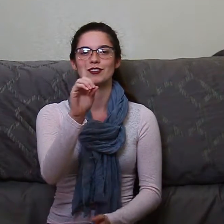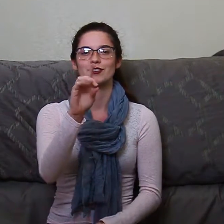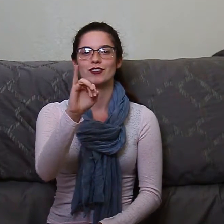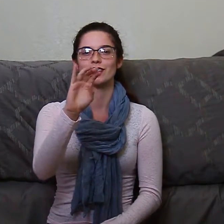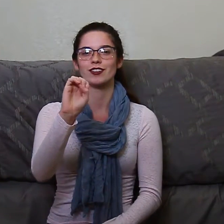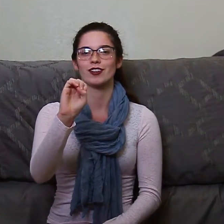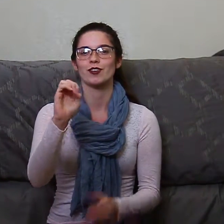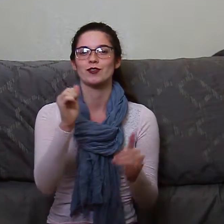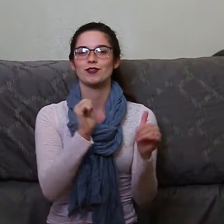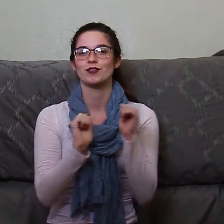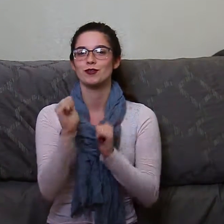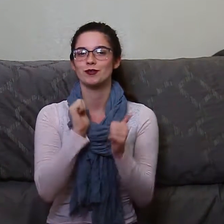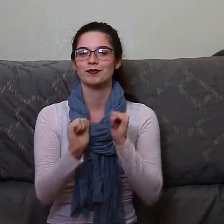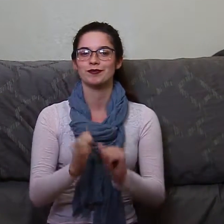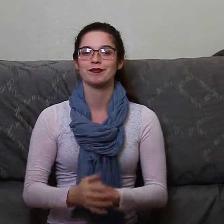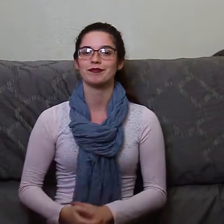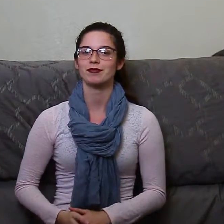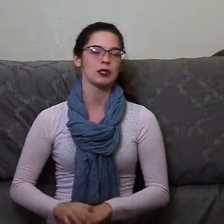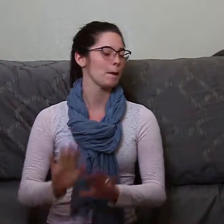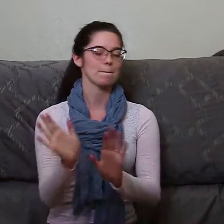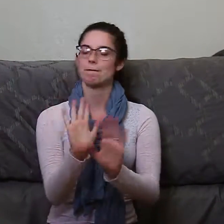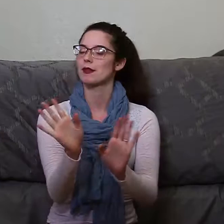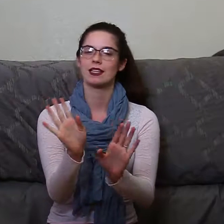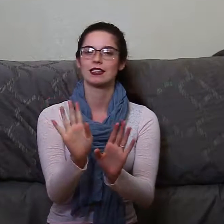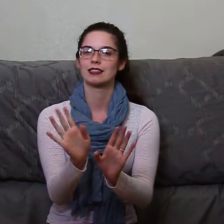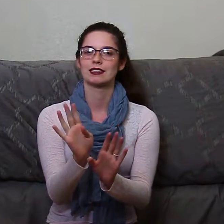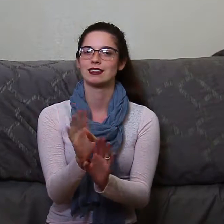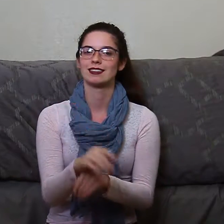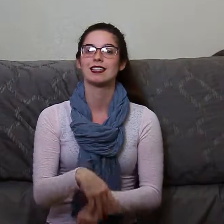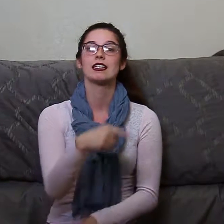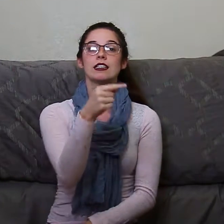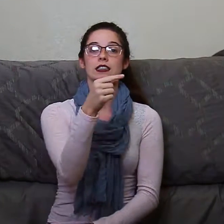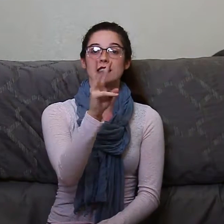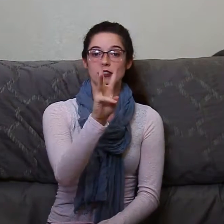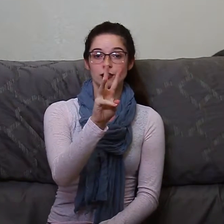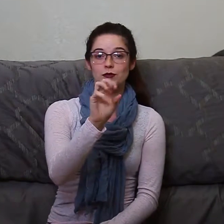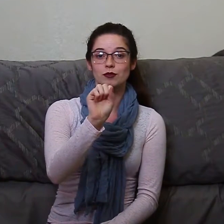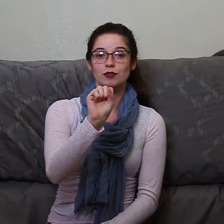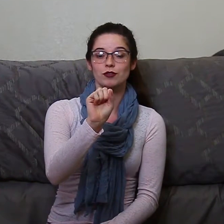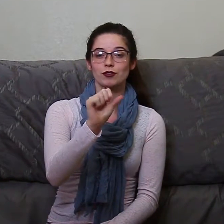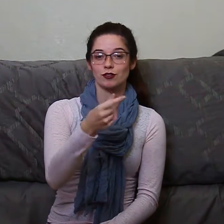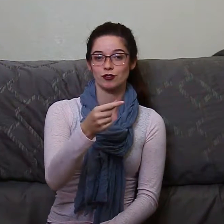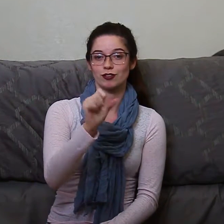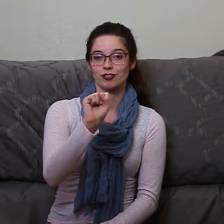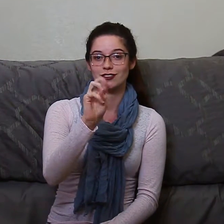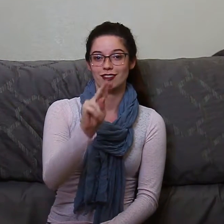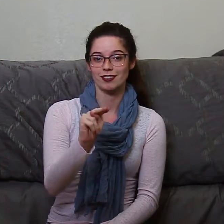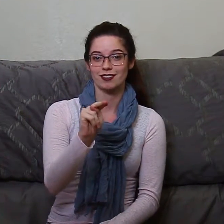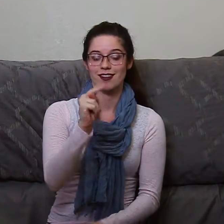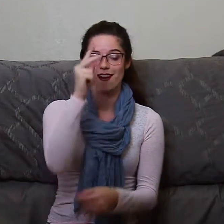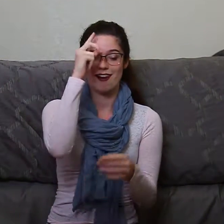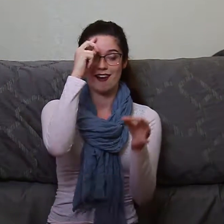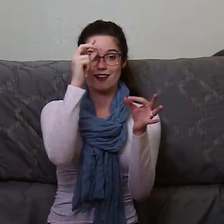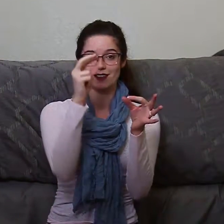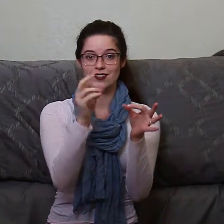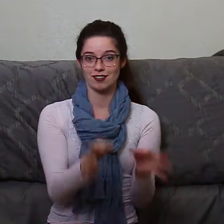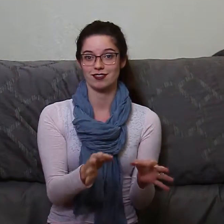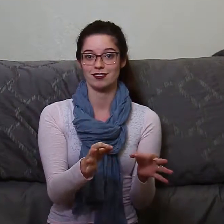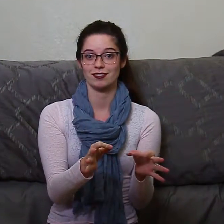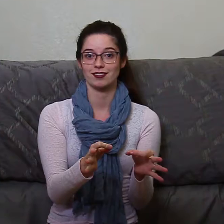WGSN is the company that might have determined what you are wearing right now. And I've never heard of it. A lot of people haven't